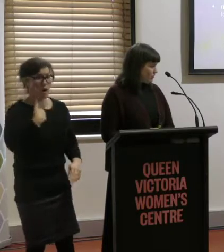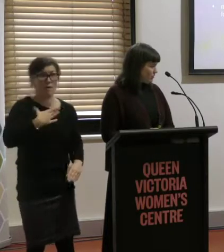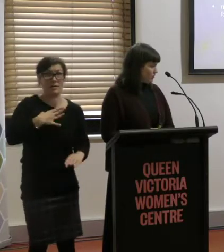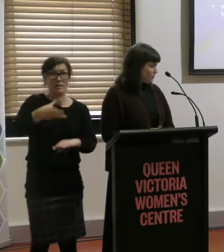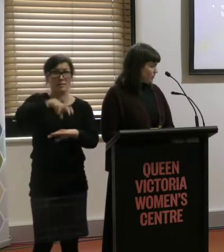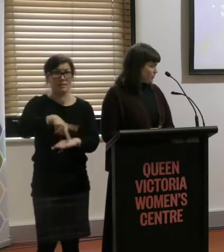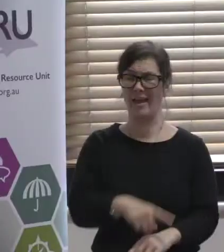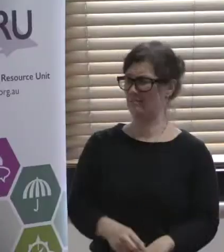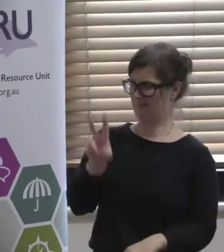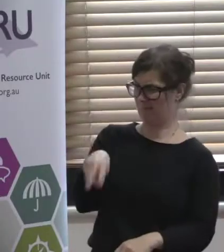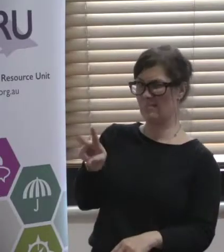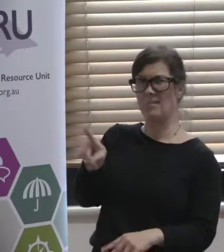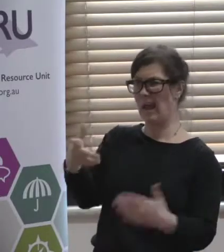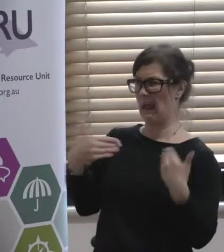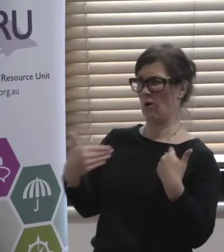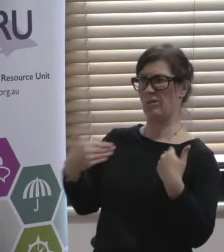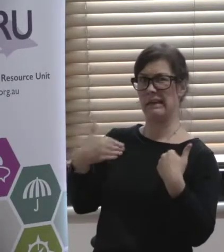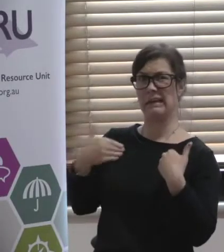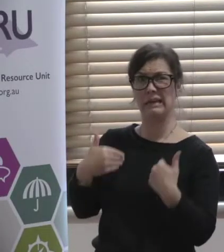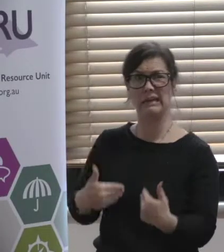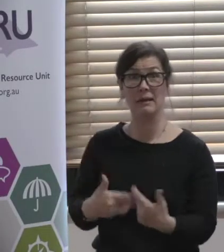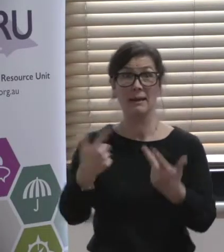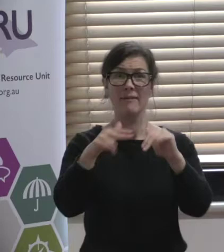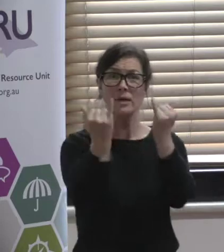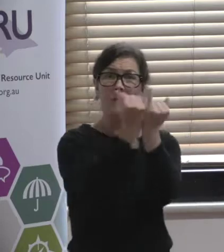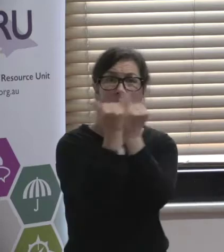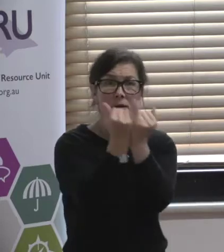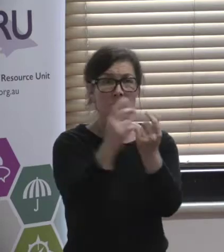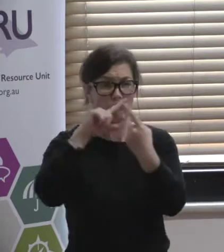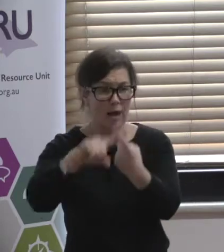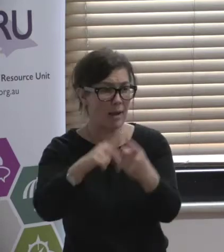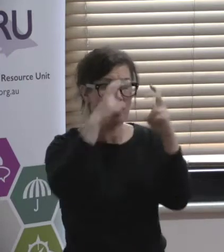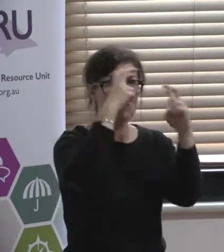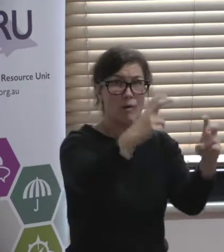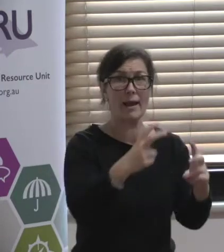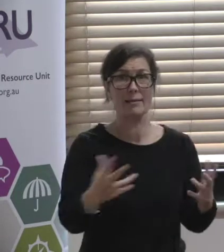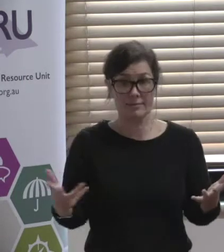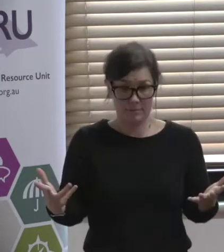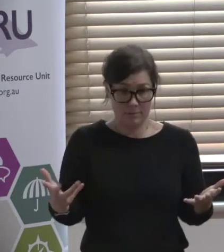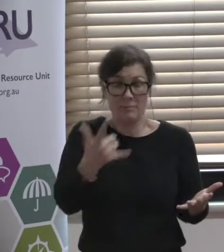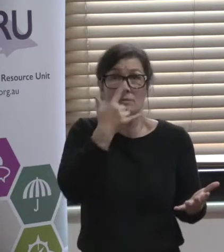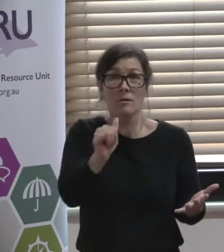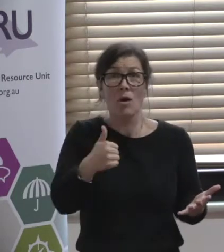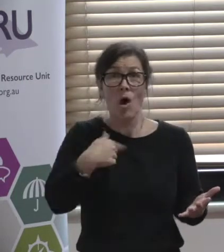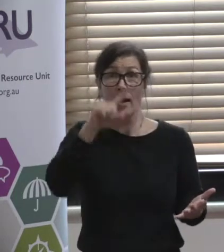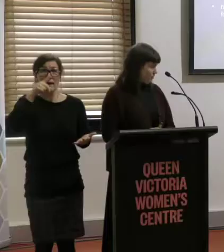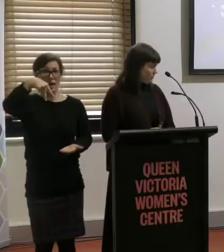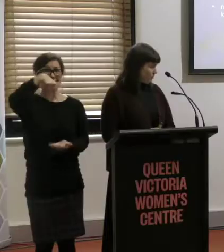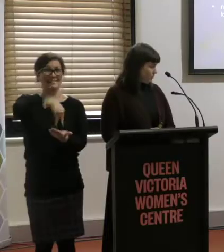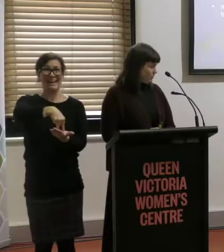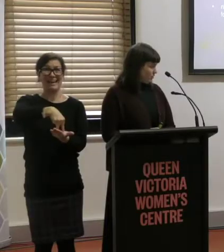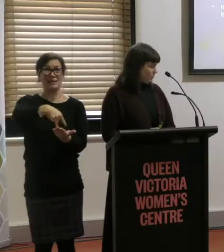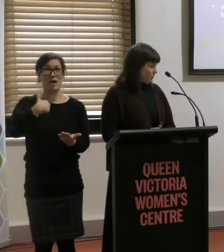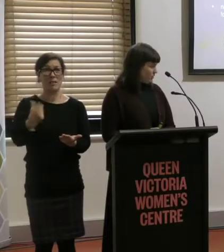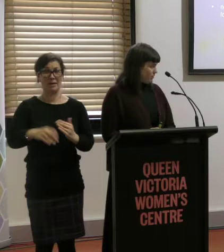for asking for a seat on packed trams and trains, resulting in me sitting on the floor, which is incredibly humiliating,